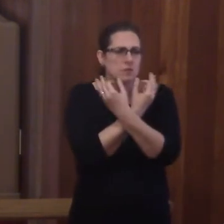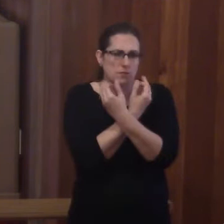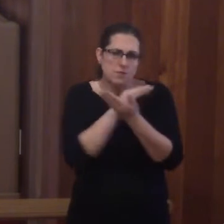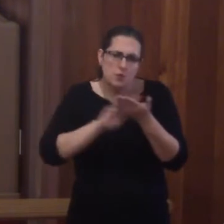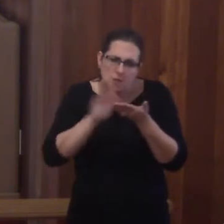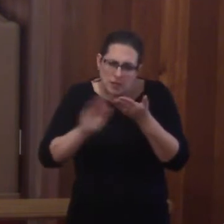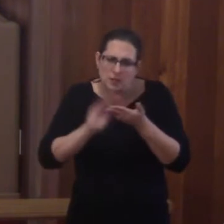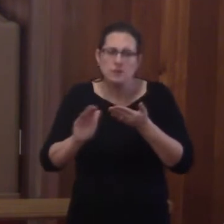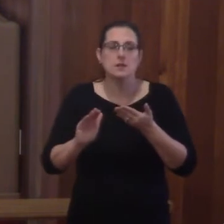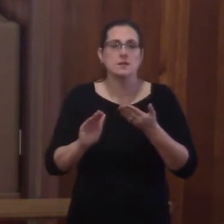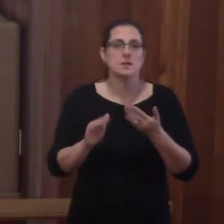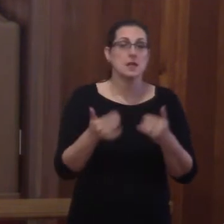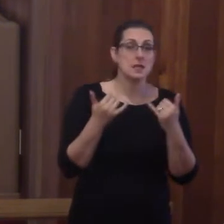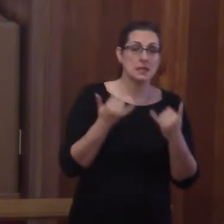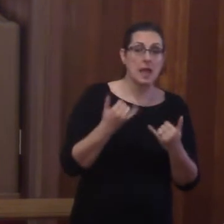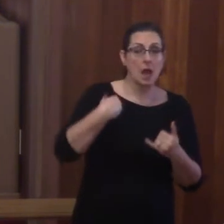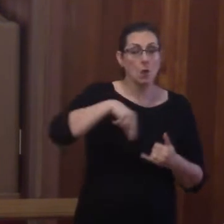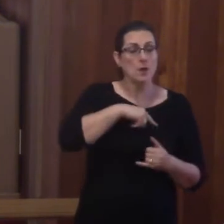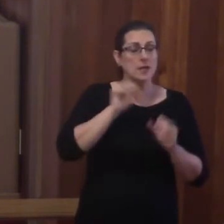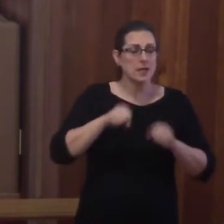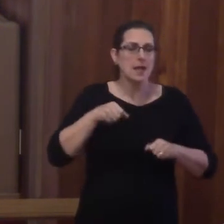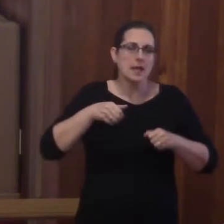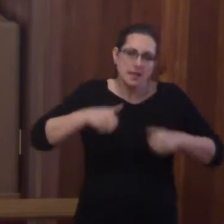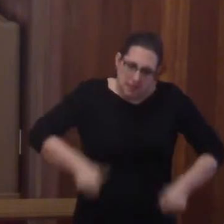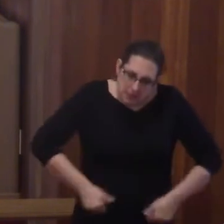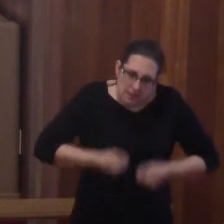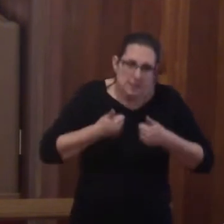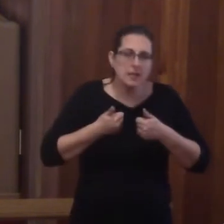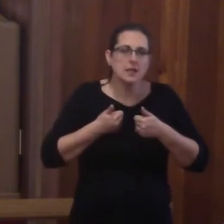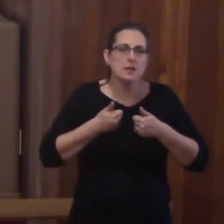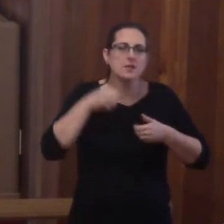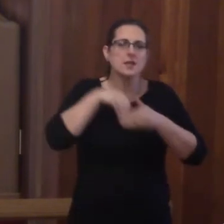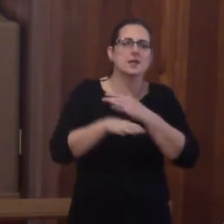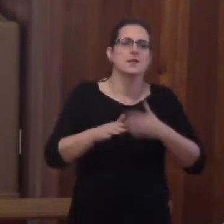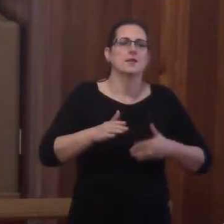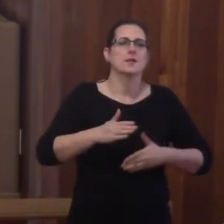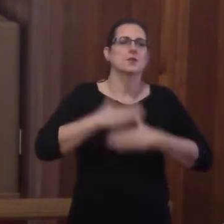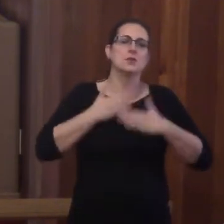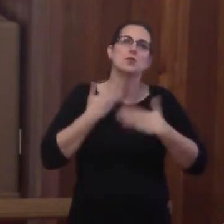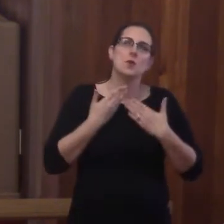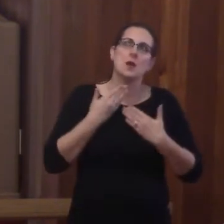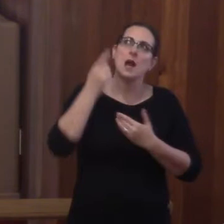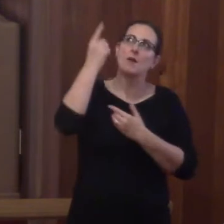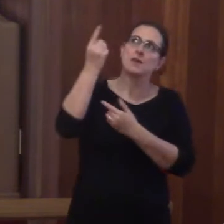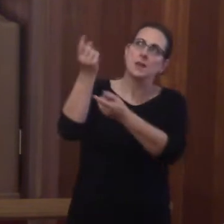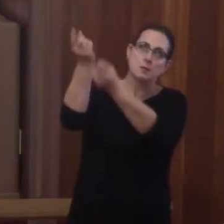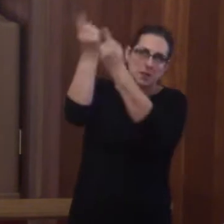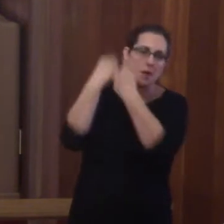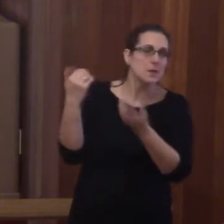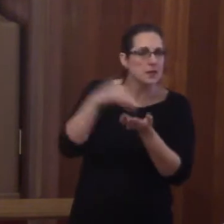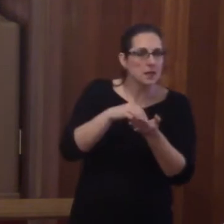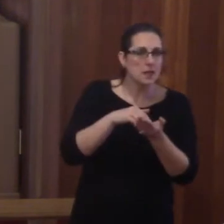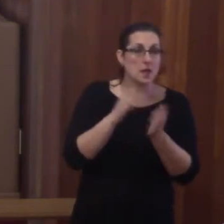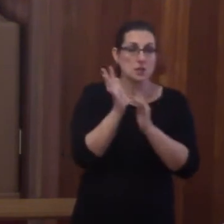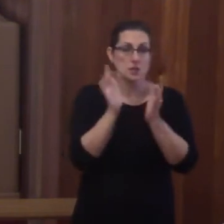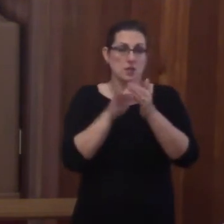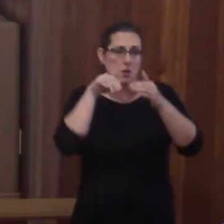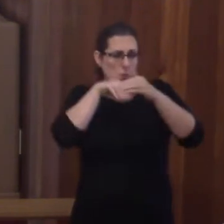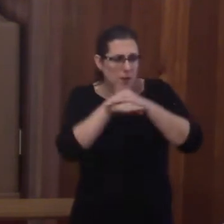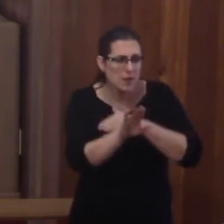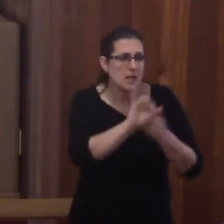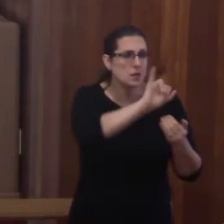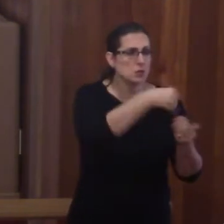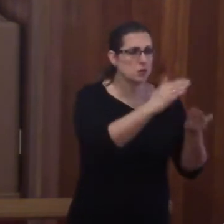that we may live through this life in the joy of the one to come. For Jesus entered Jerusalem to